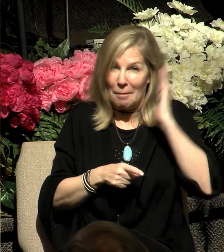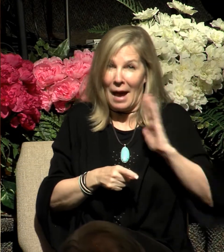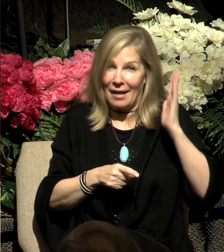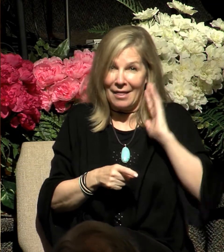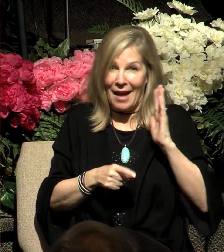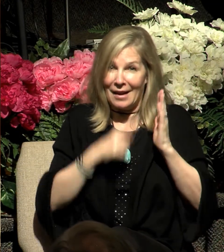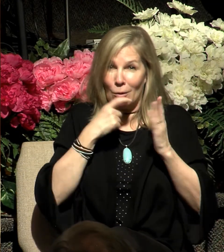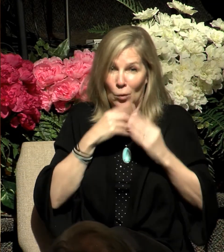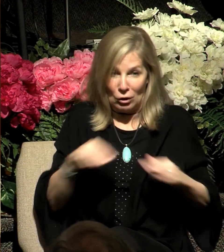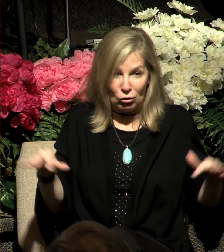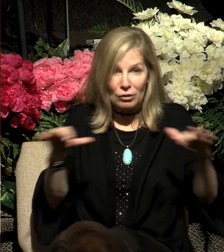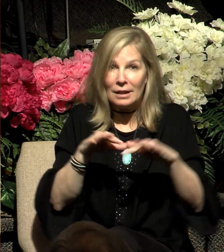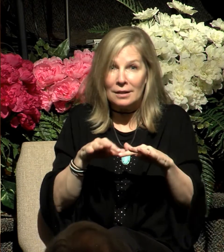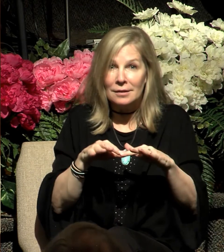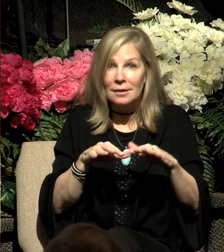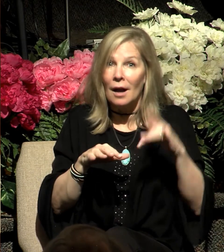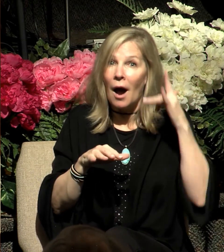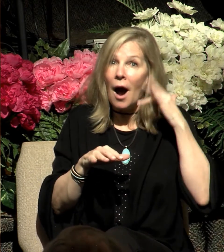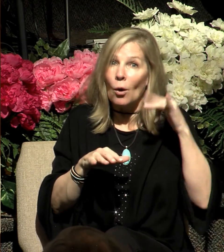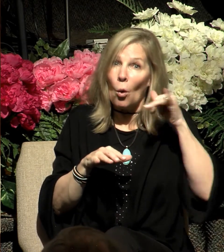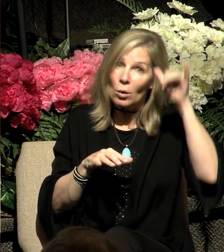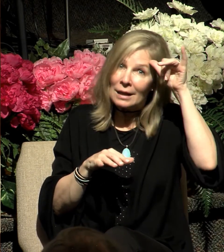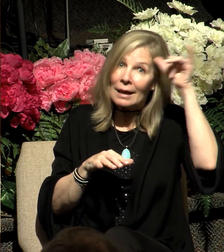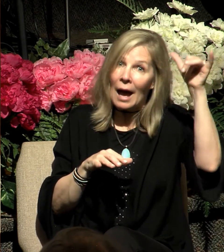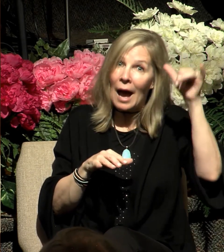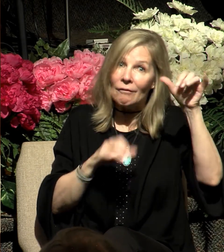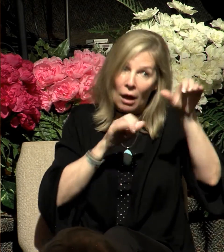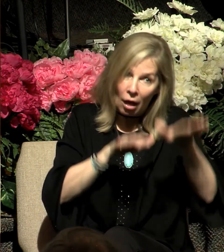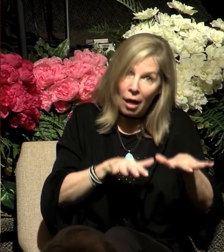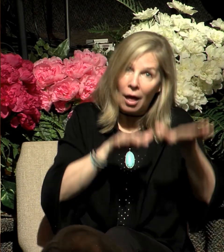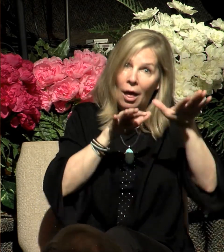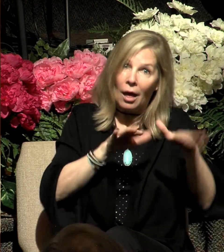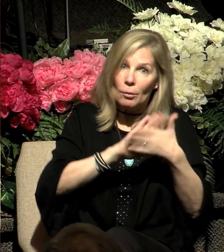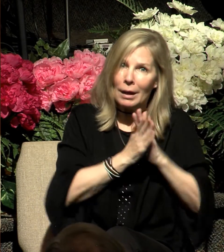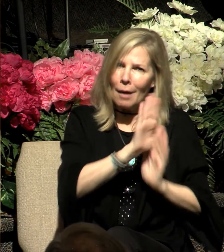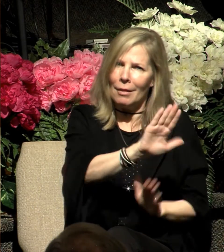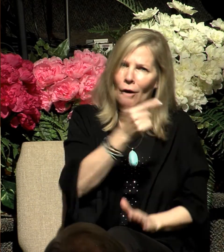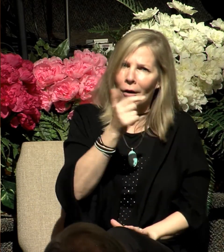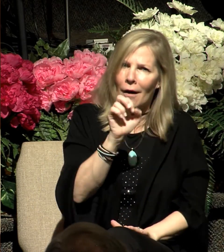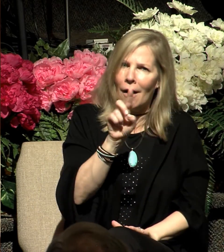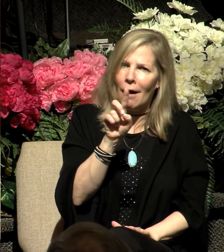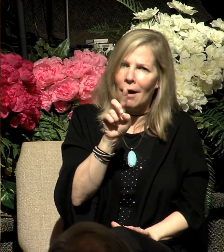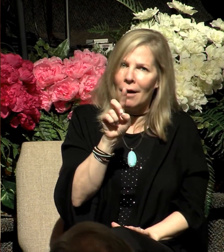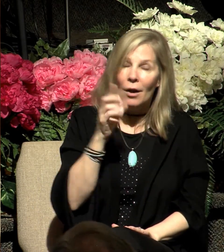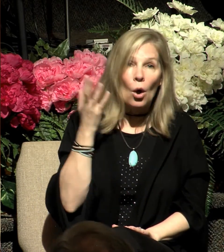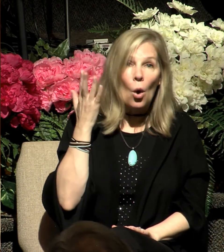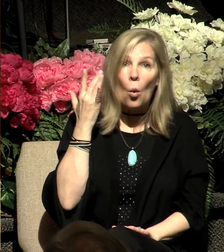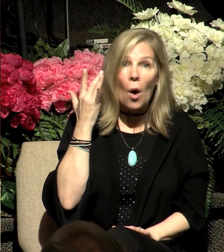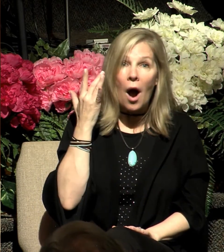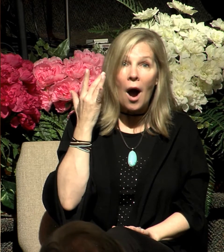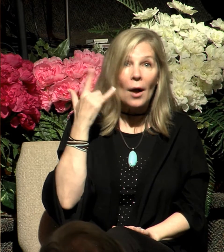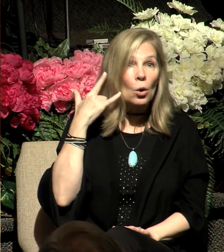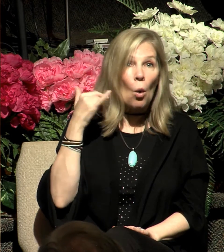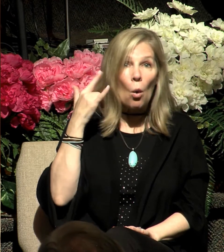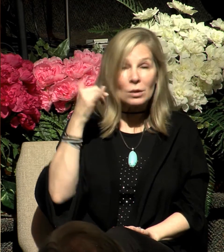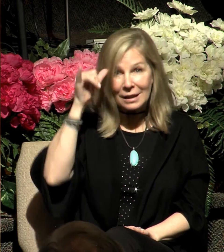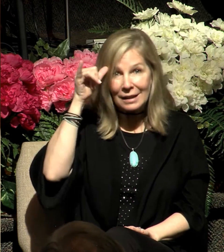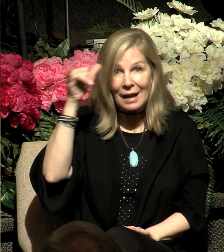to be their god. And why a golden calf? Because the worship of calves was a central